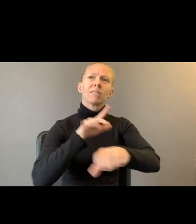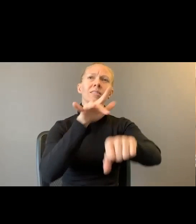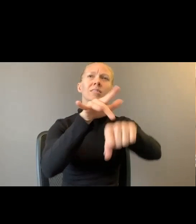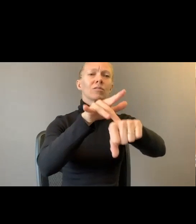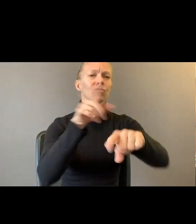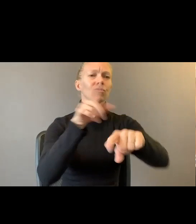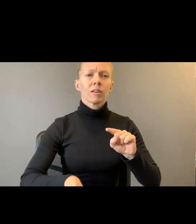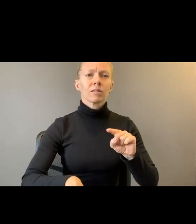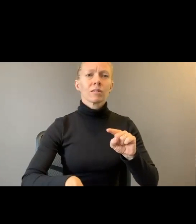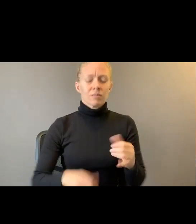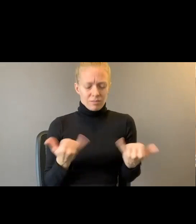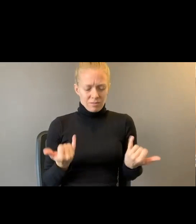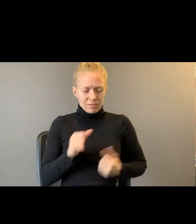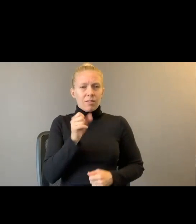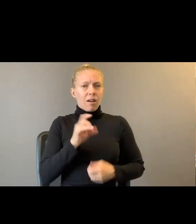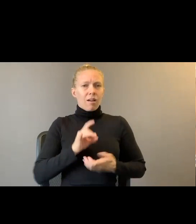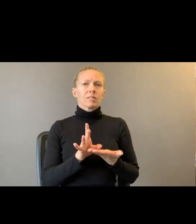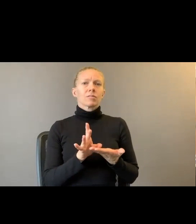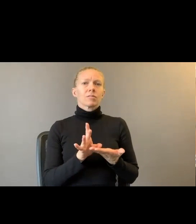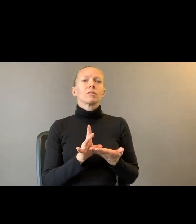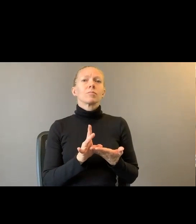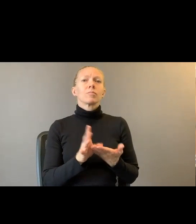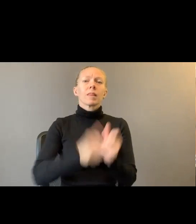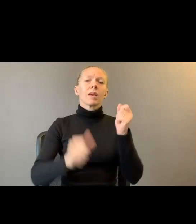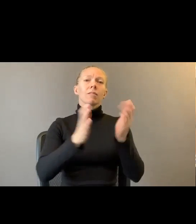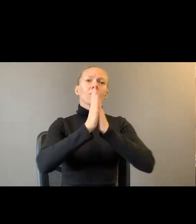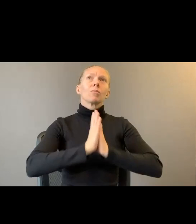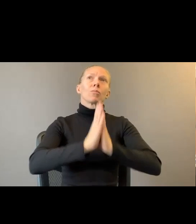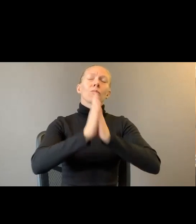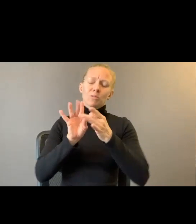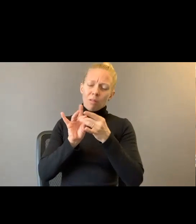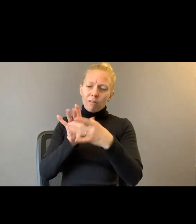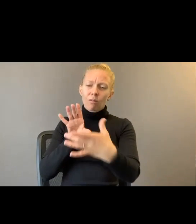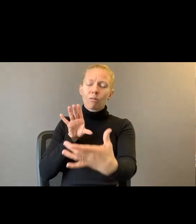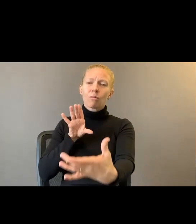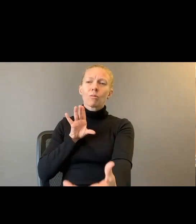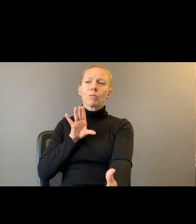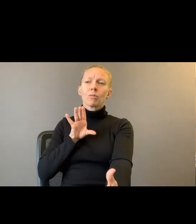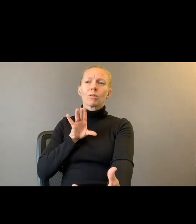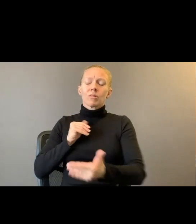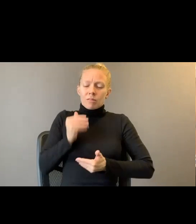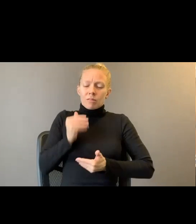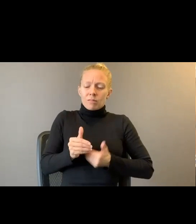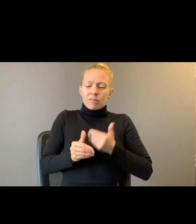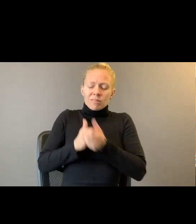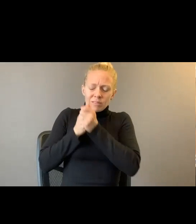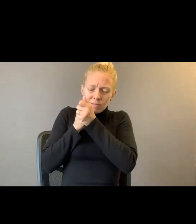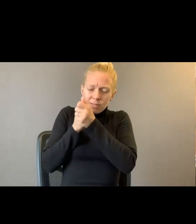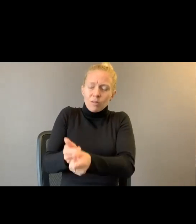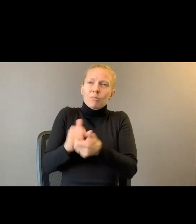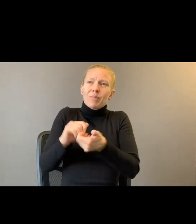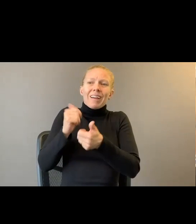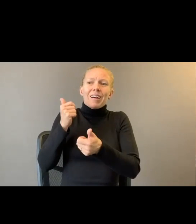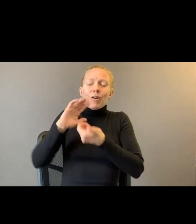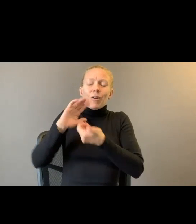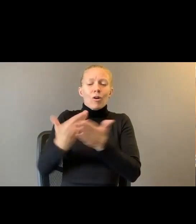an exorcism. Every prayer to let you go is followed by all the ways you're still beautiful. Your last